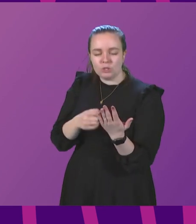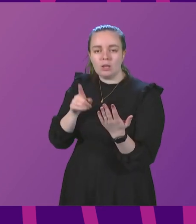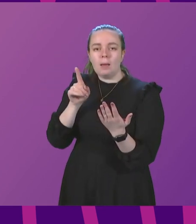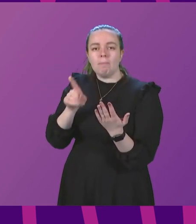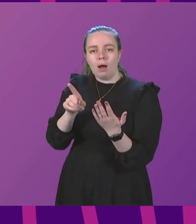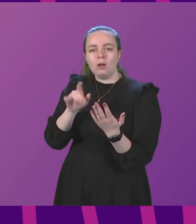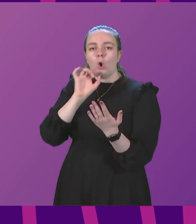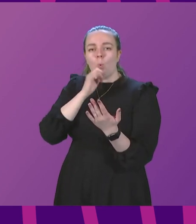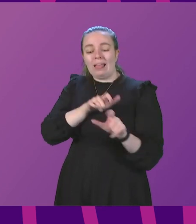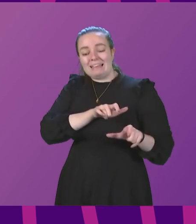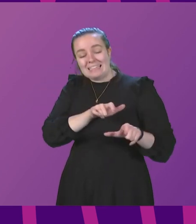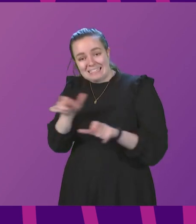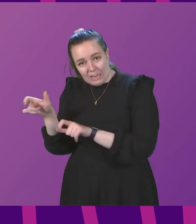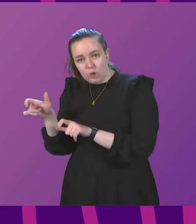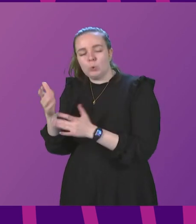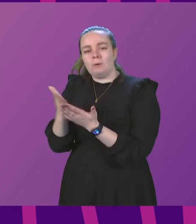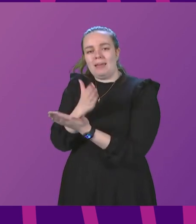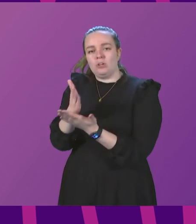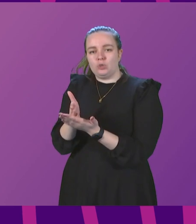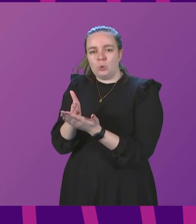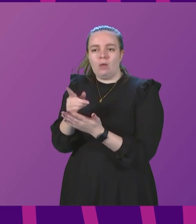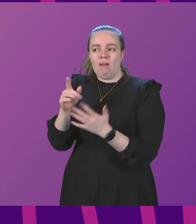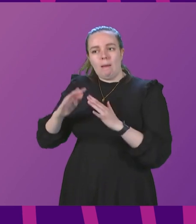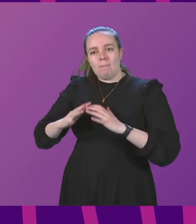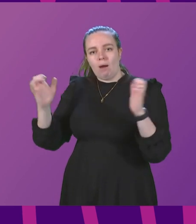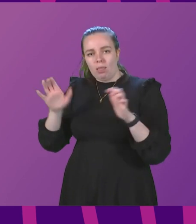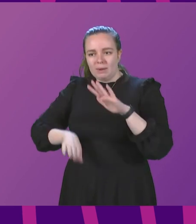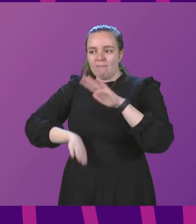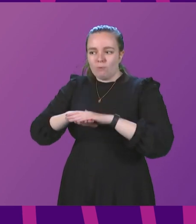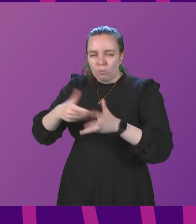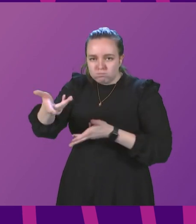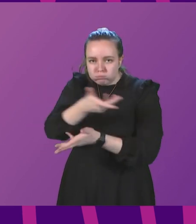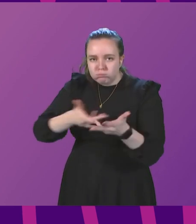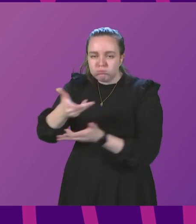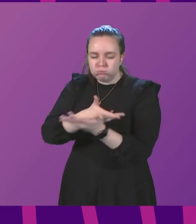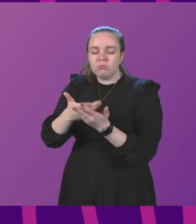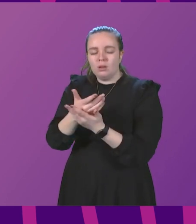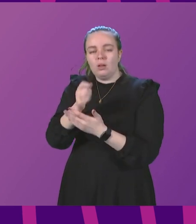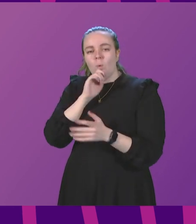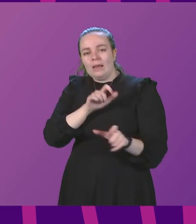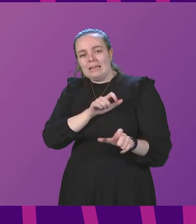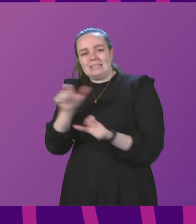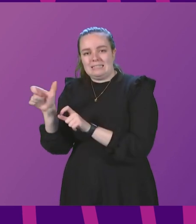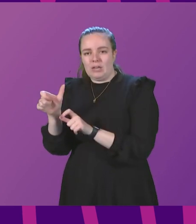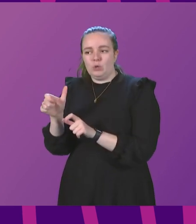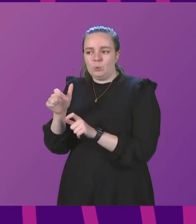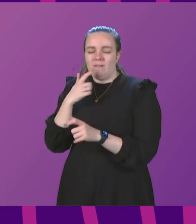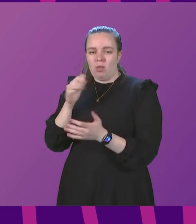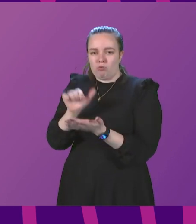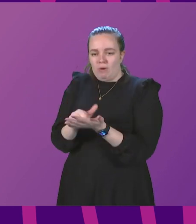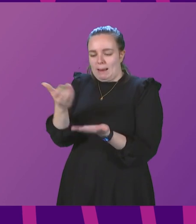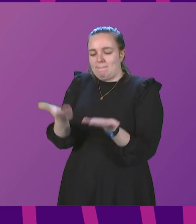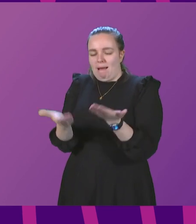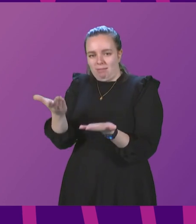will continue to ensure that Parliament is fully consulted and that we continue to seek the right balance